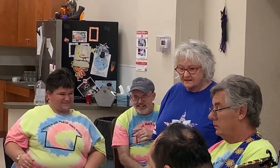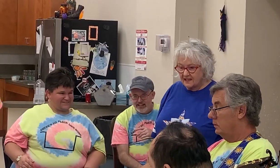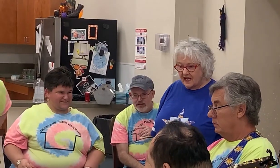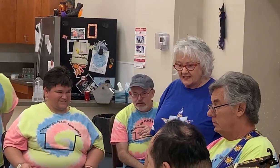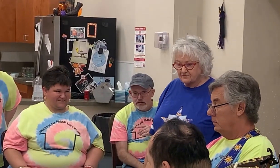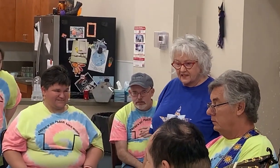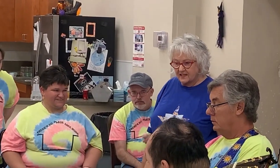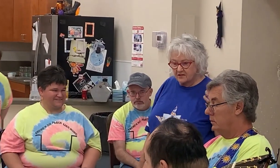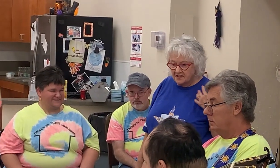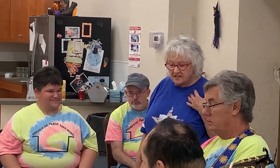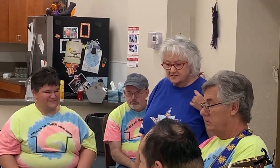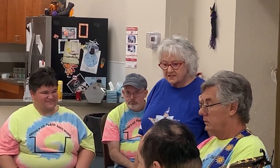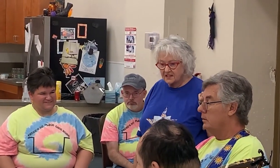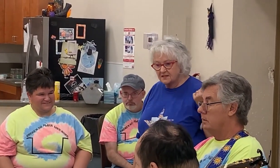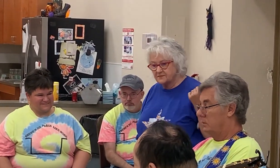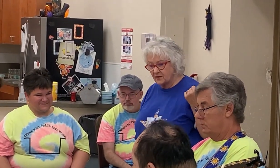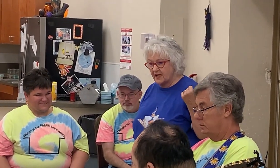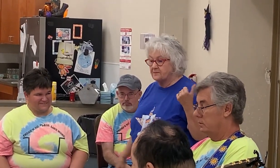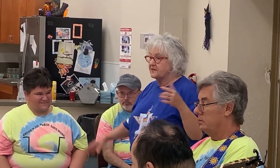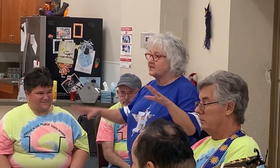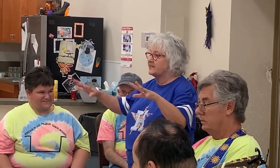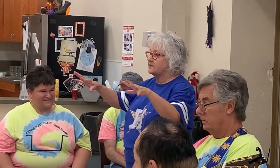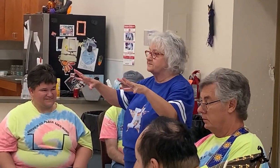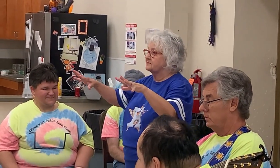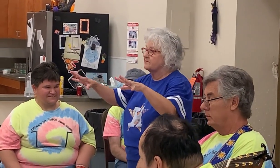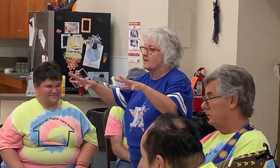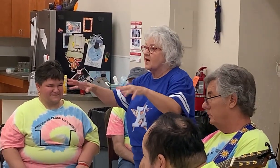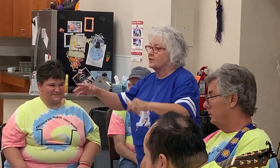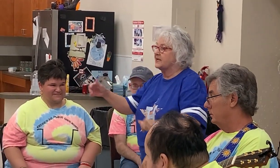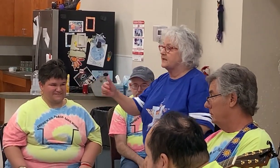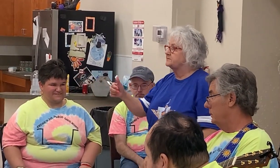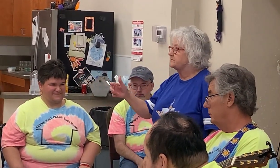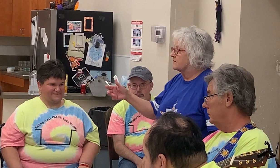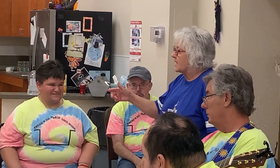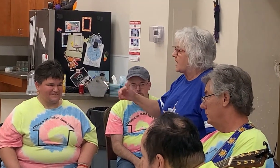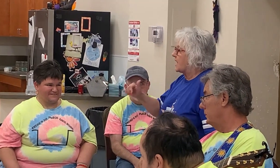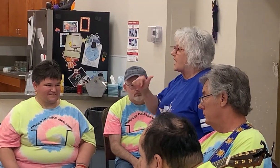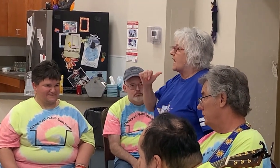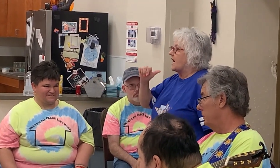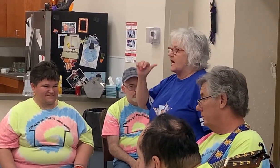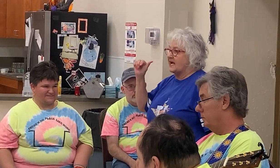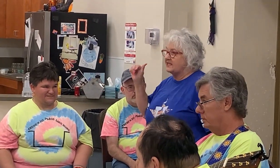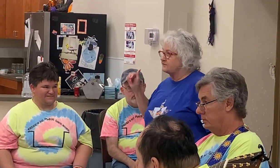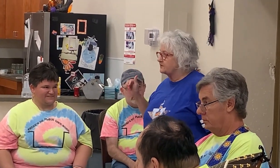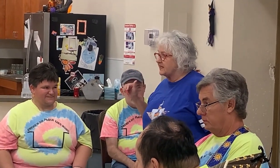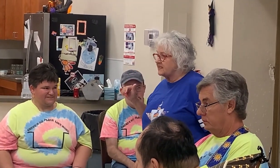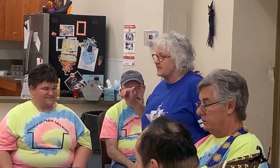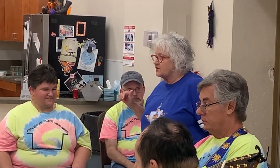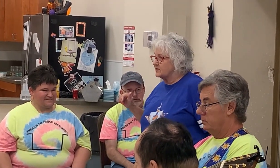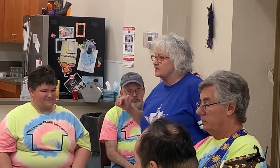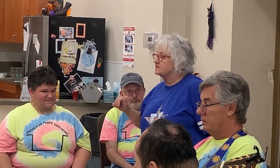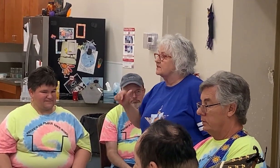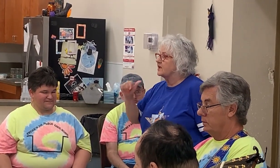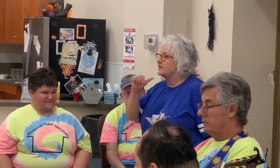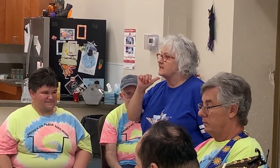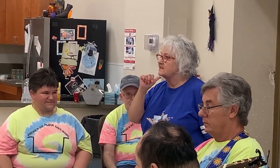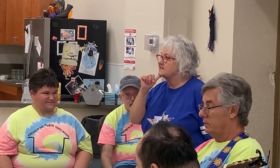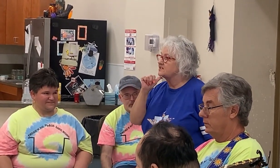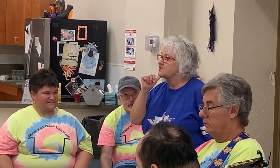I ain't afraid of no ghosts. Okay. Look here. Okay. I ain't afraid of no ghosts. Okay. This is